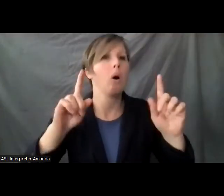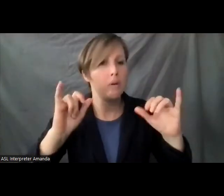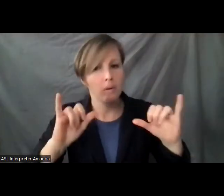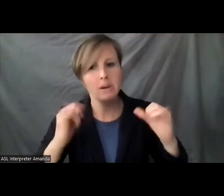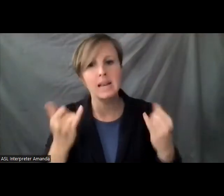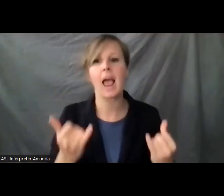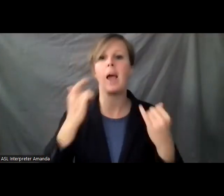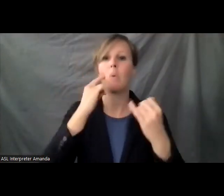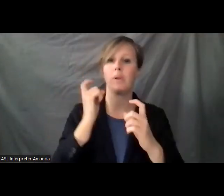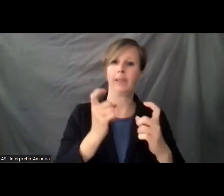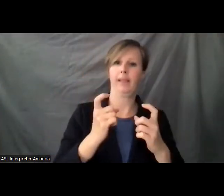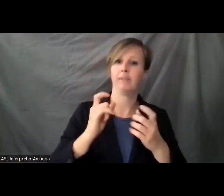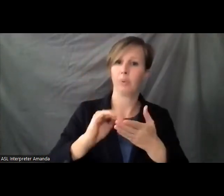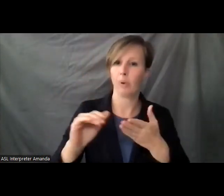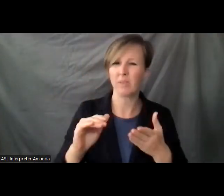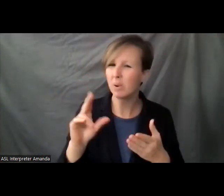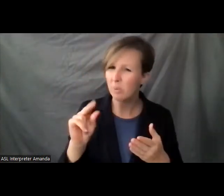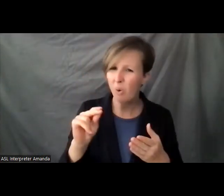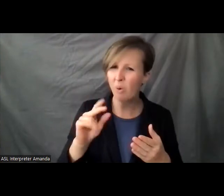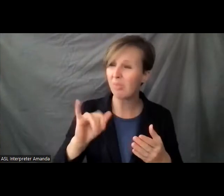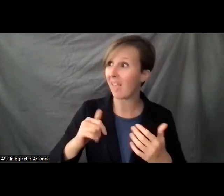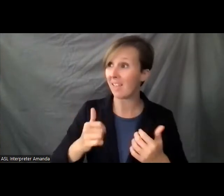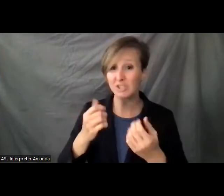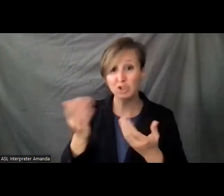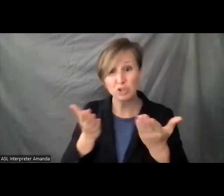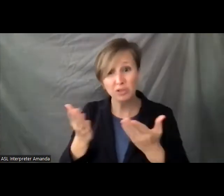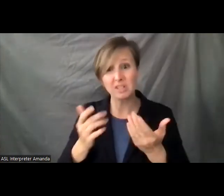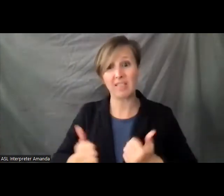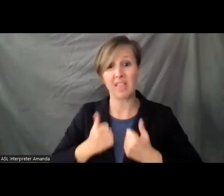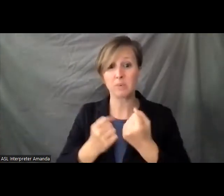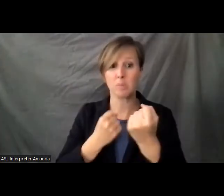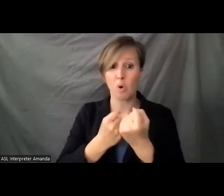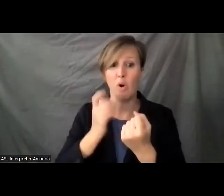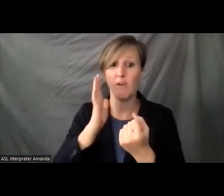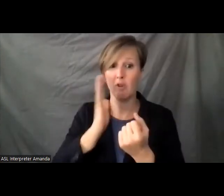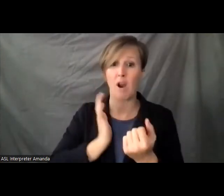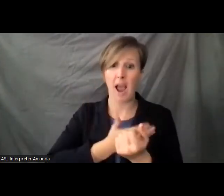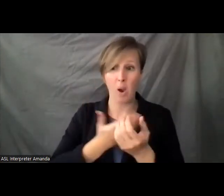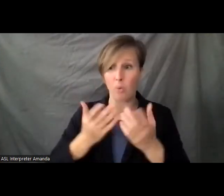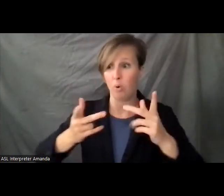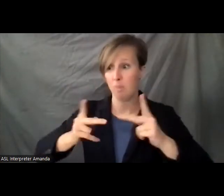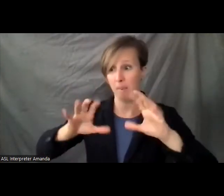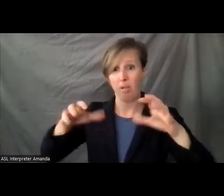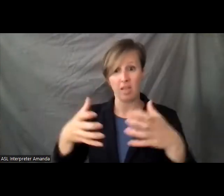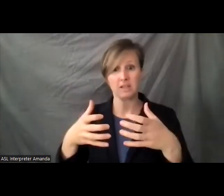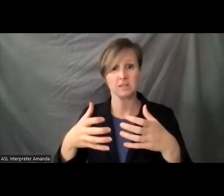recognize that these services are life support for the most vulnerable segment of our population. As your Congresswoman,